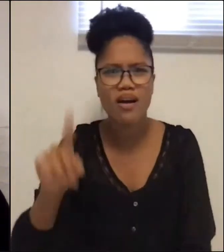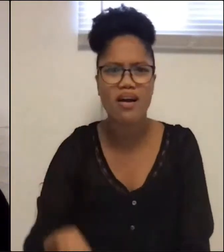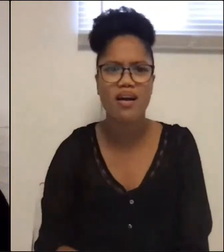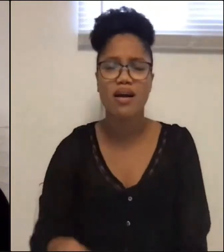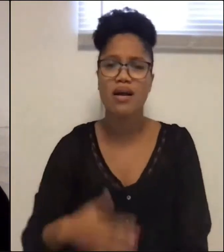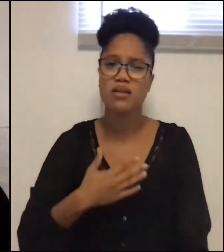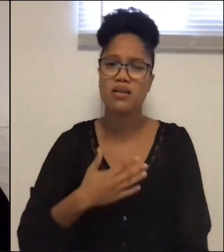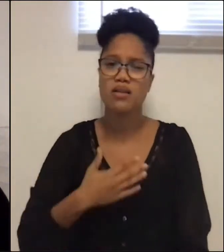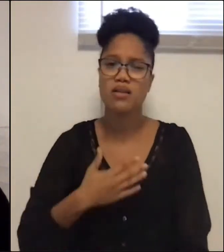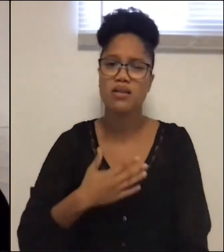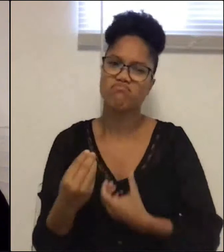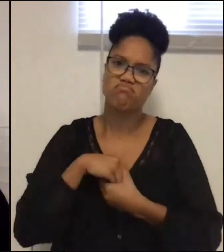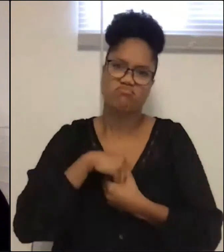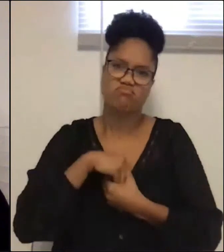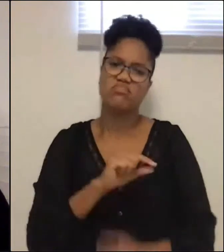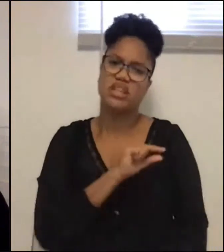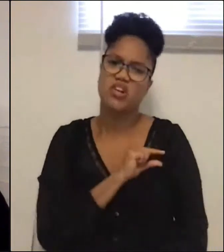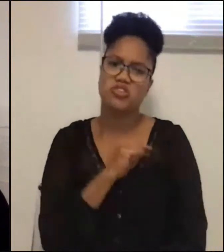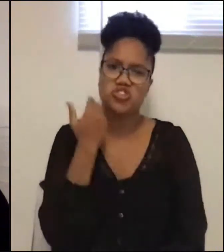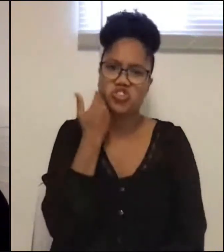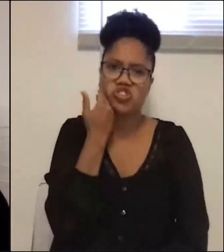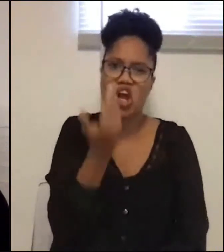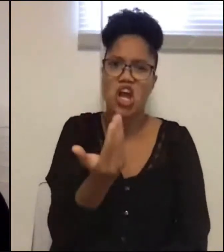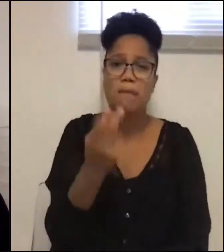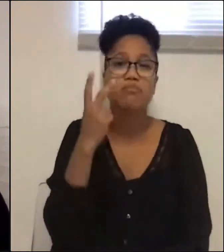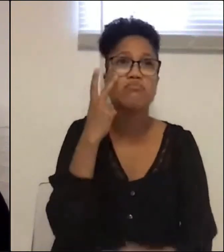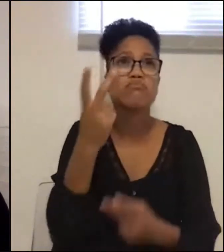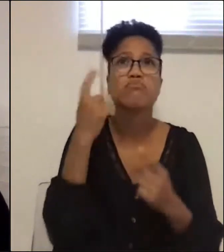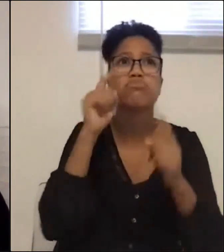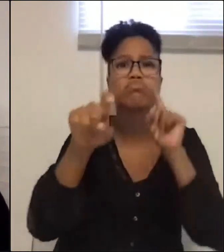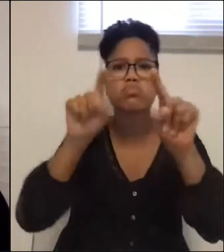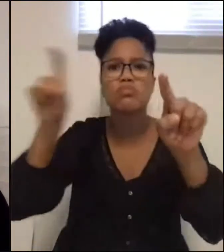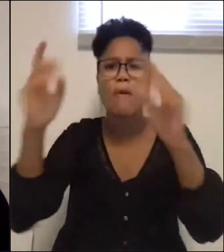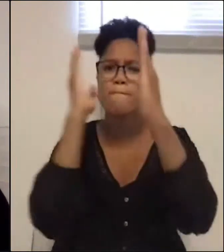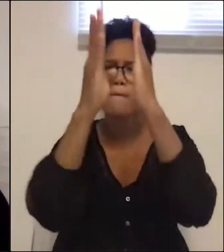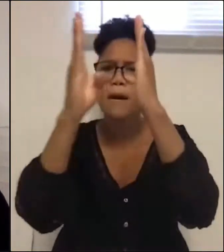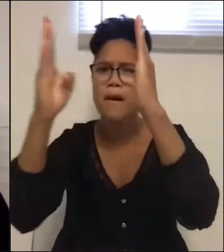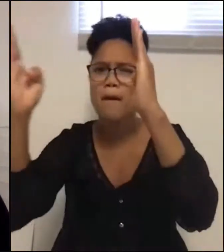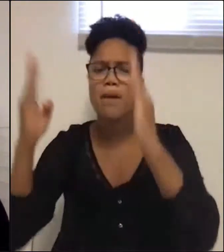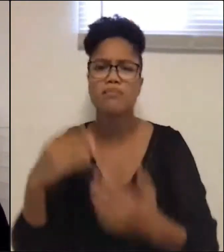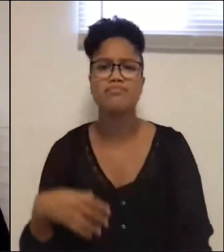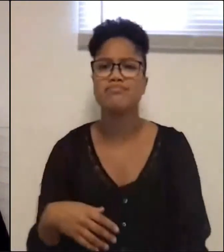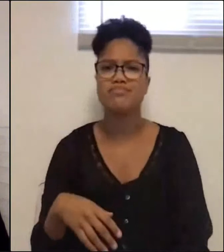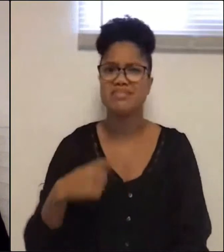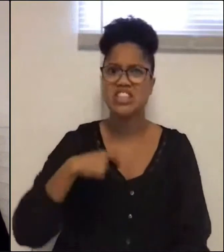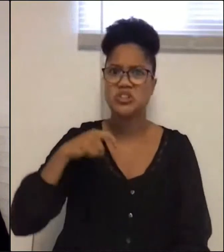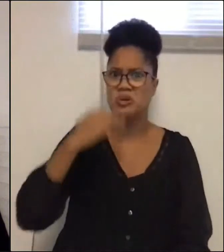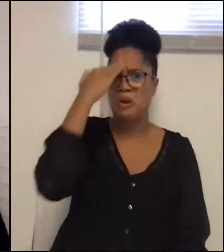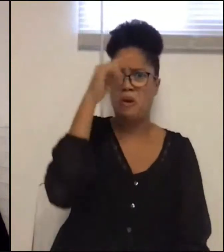and shame on the mount of books and poems I ought to know. Now, honey,